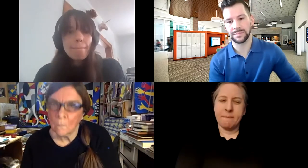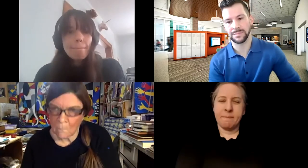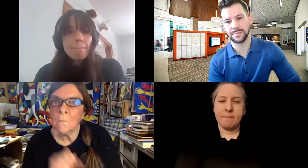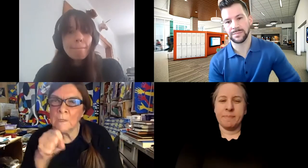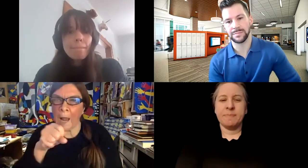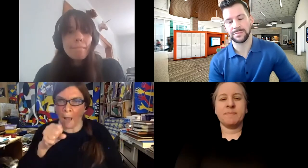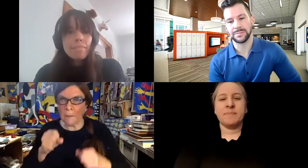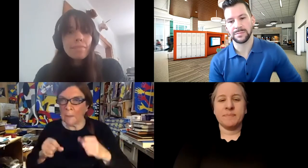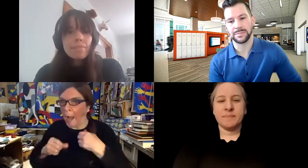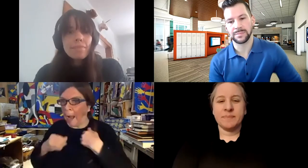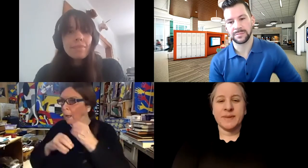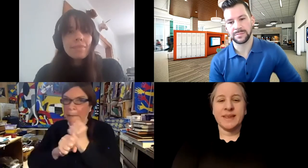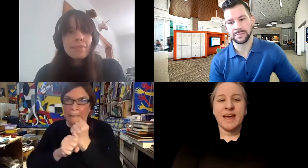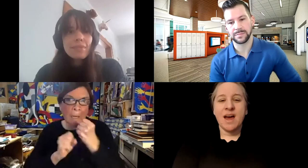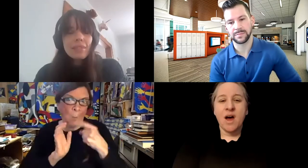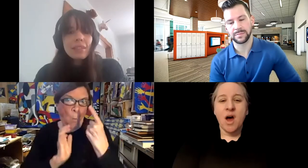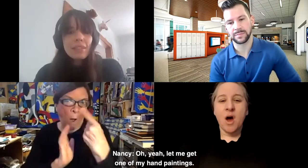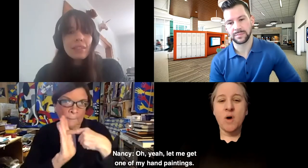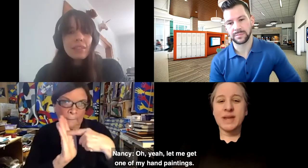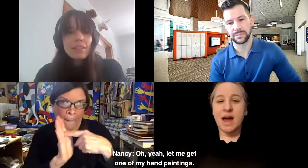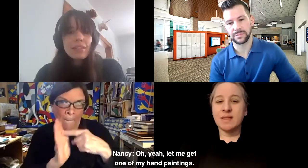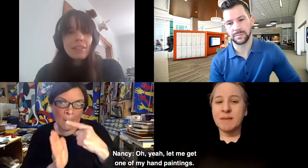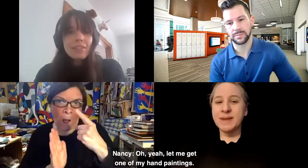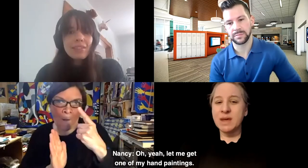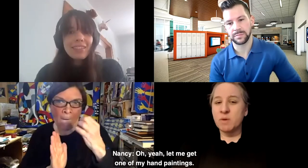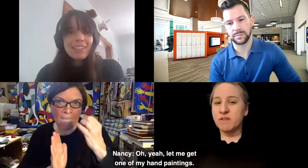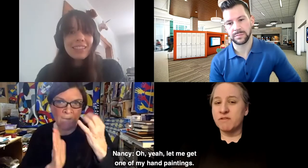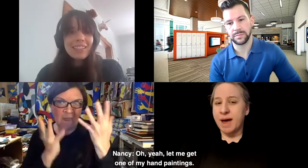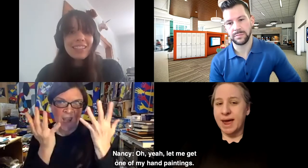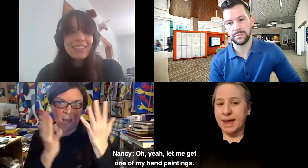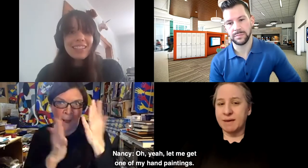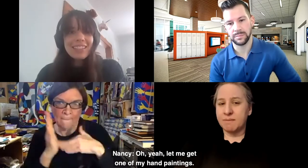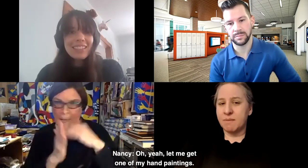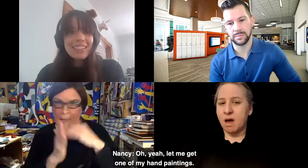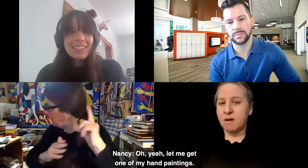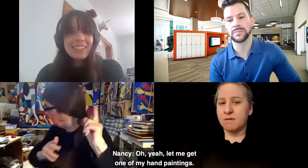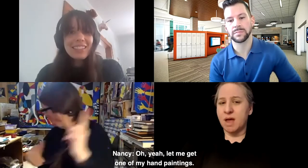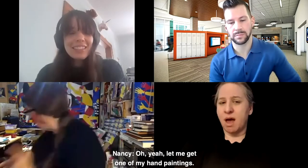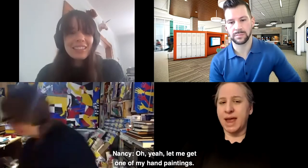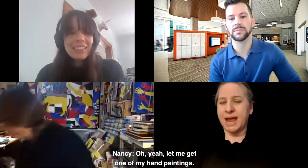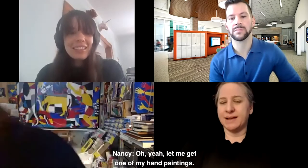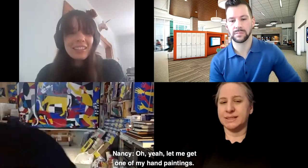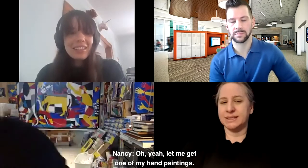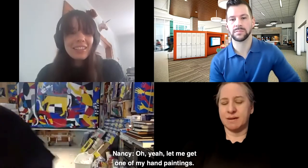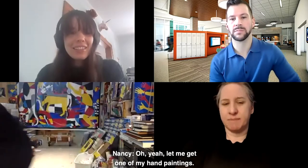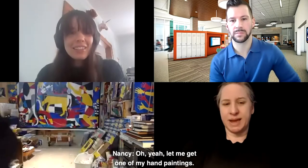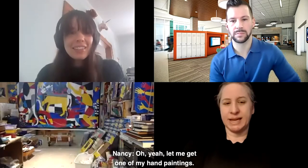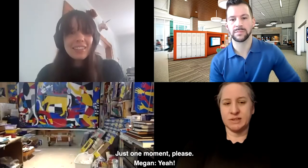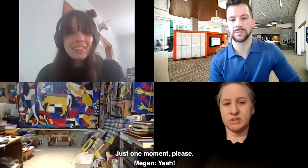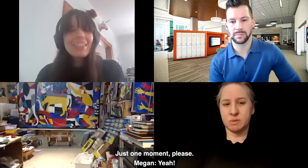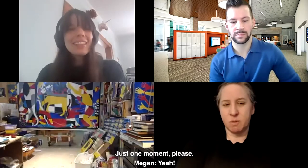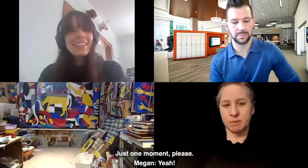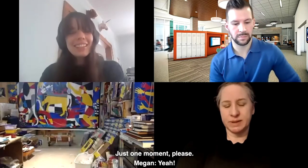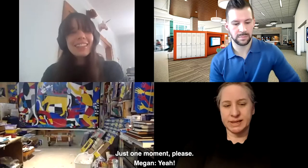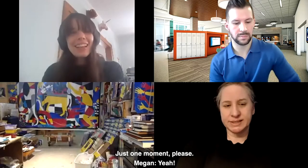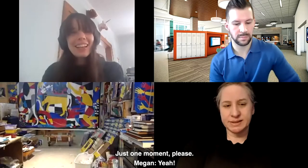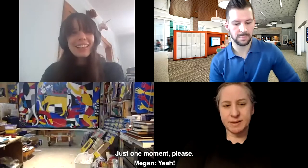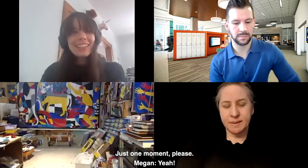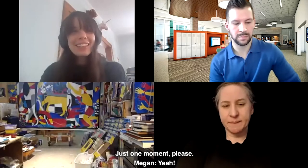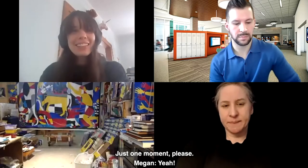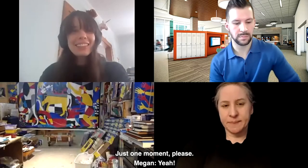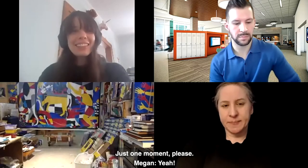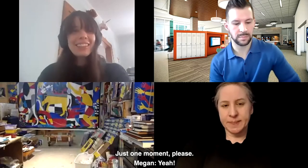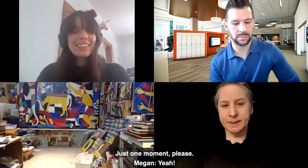Nancy signing. Oh, yeah. Let me get one of my hand paintings. Just one moment, please.